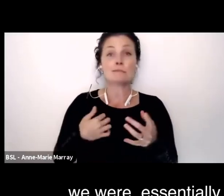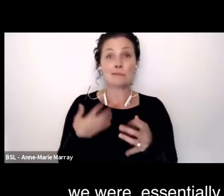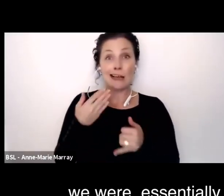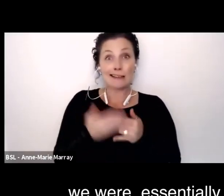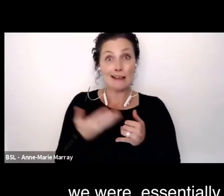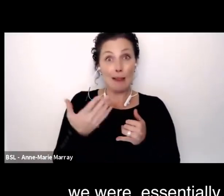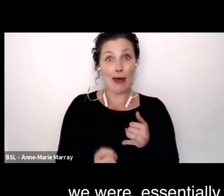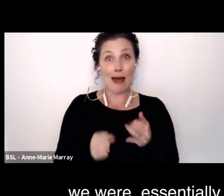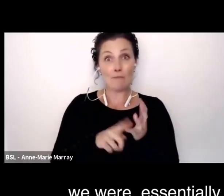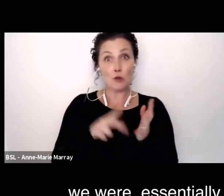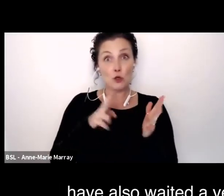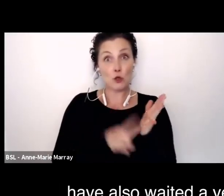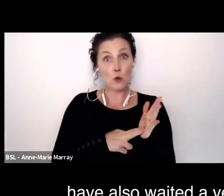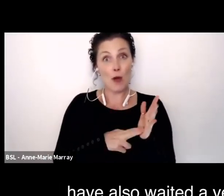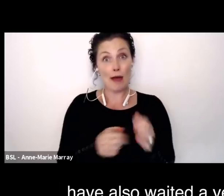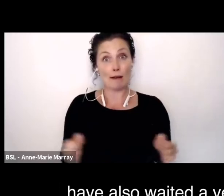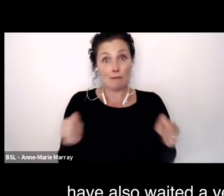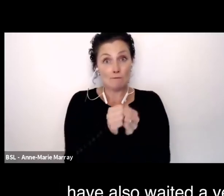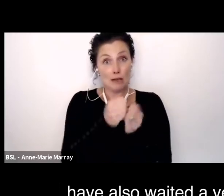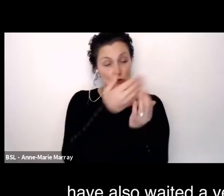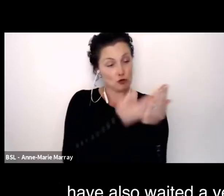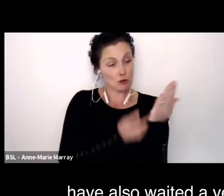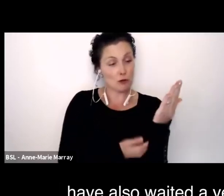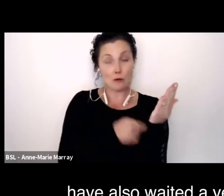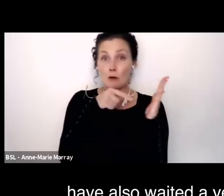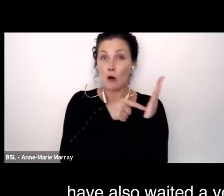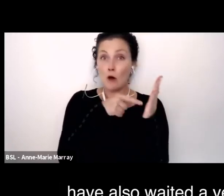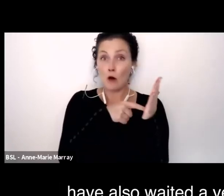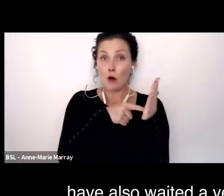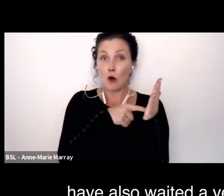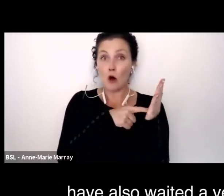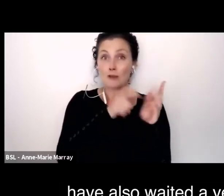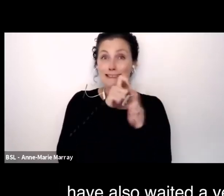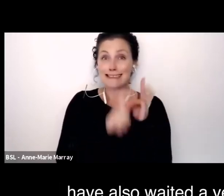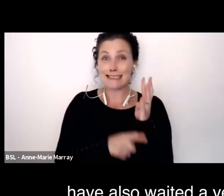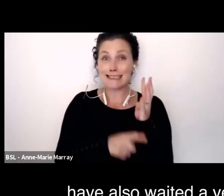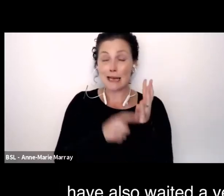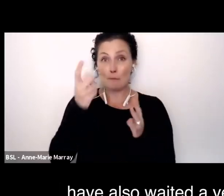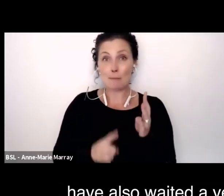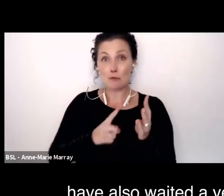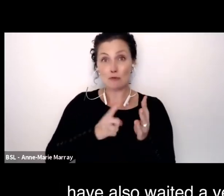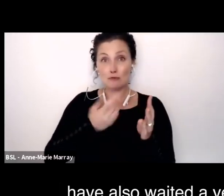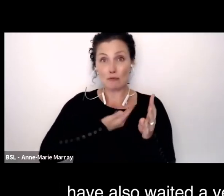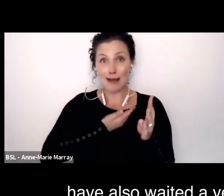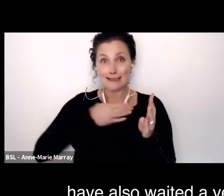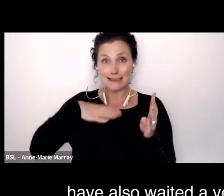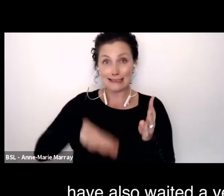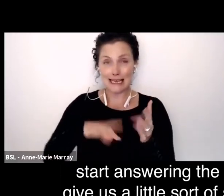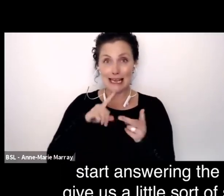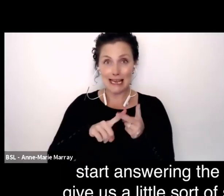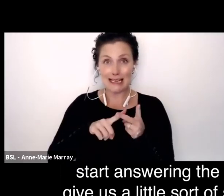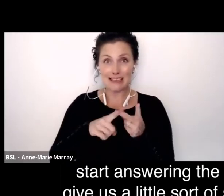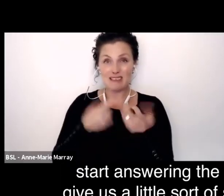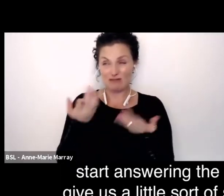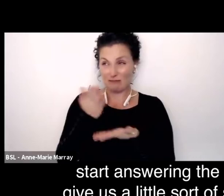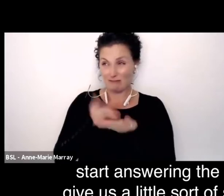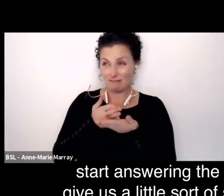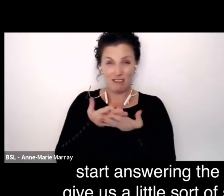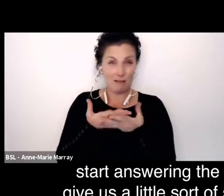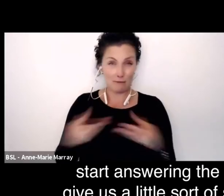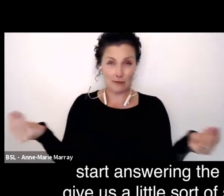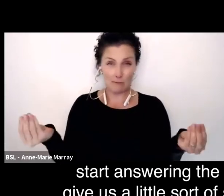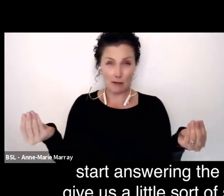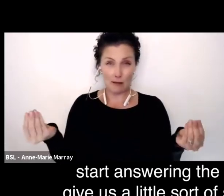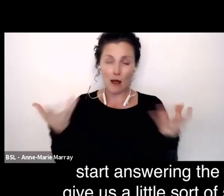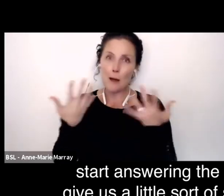essentially an invisible community. But I thought and we've also waited a very long time, more than 40 years. So I thought what I would